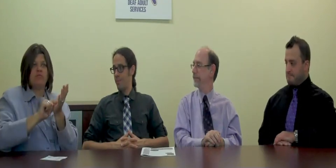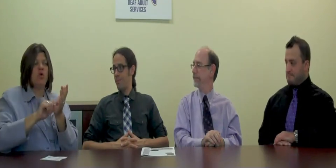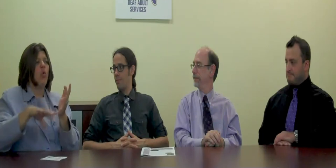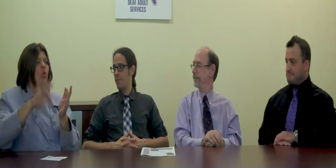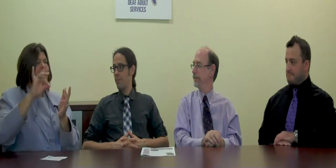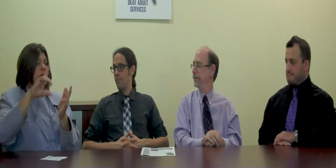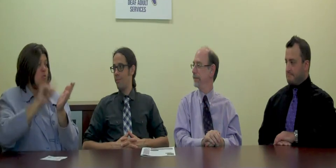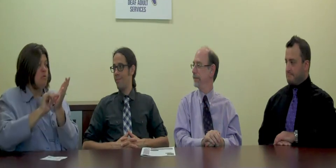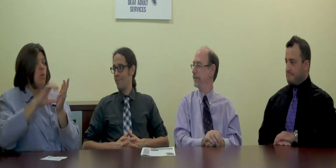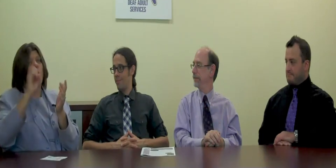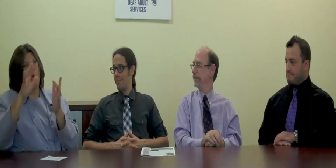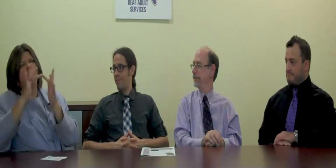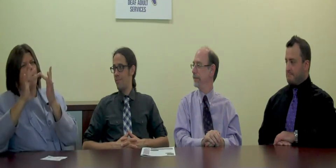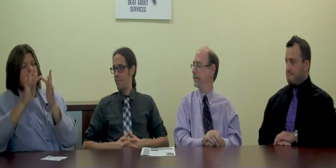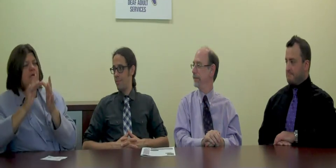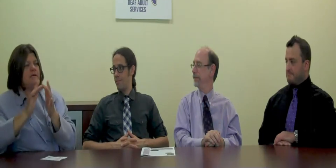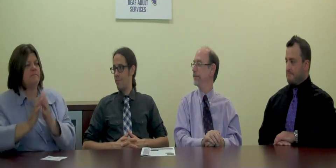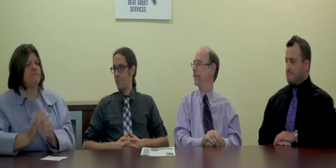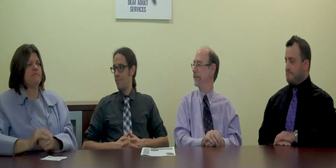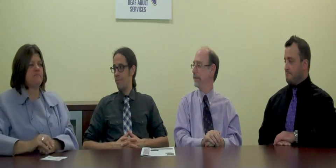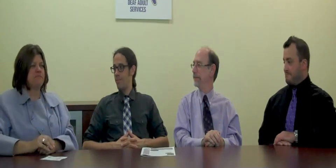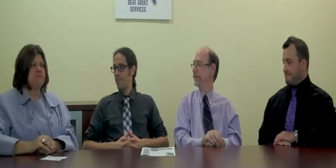newsletter, or find out more information on our website.